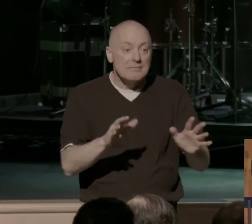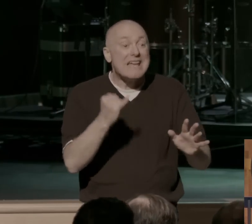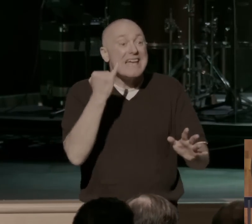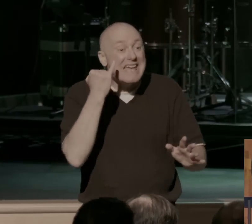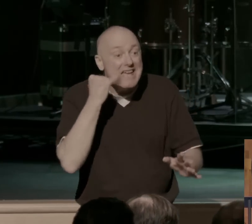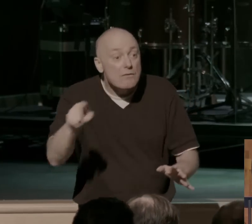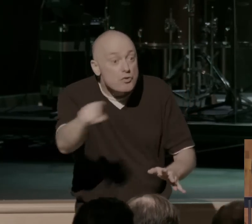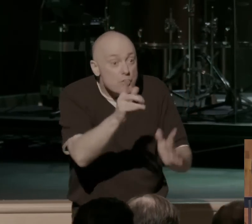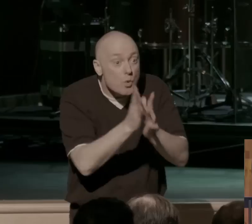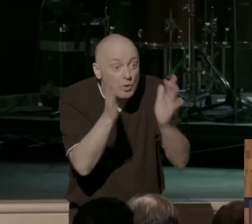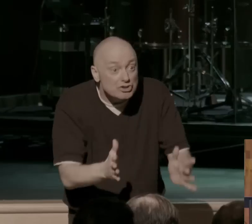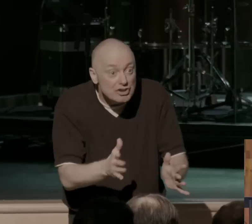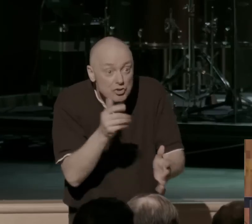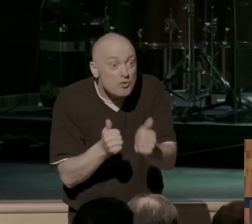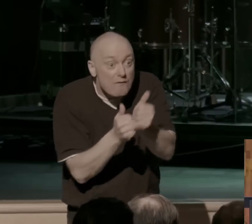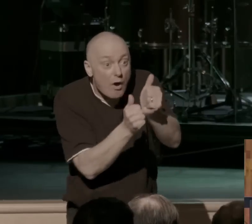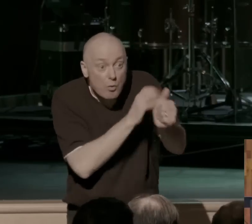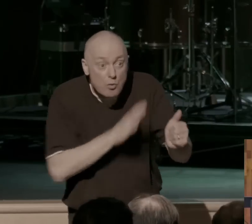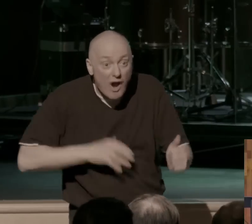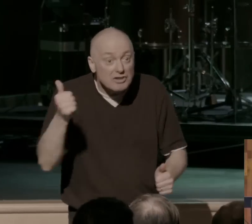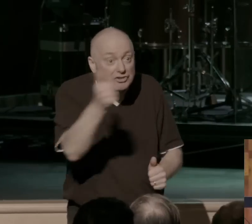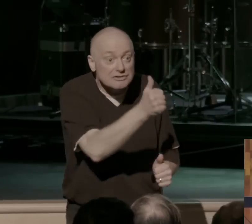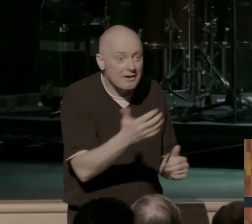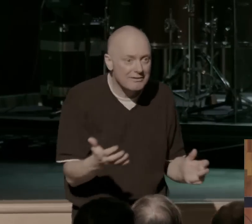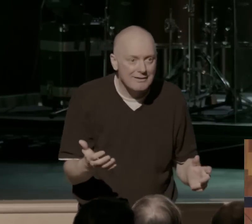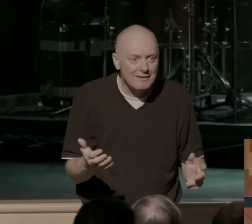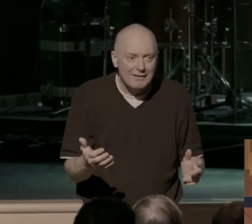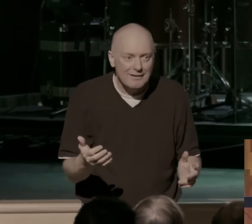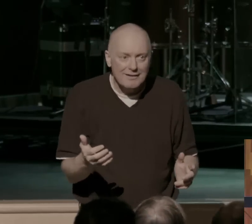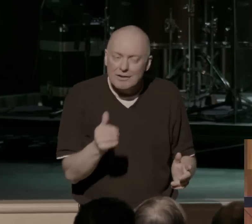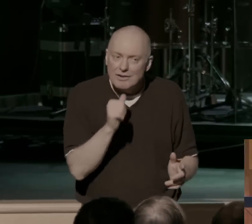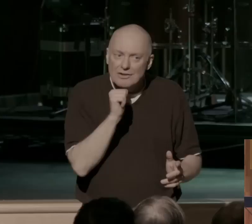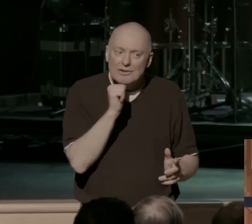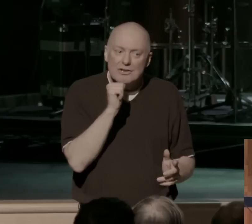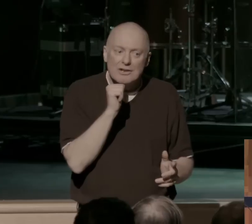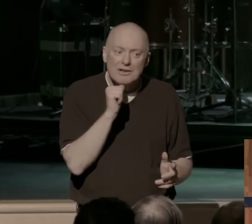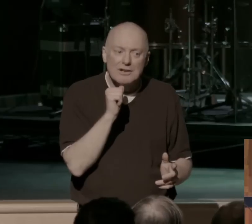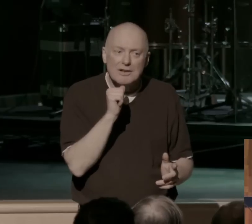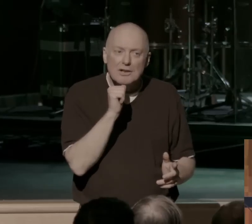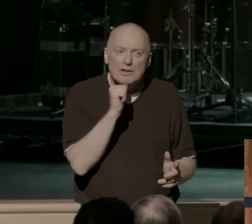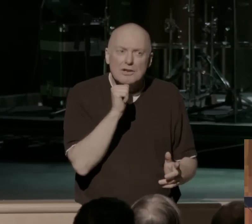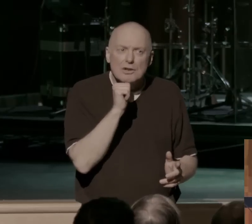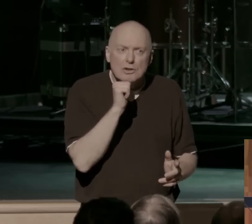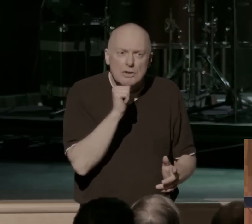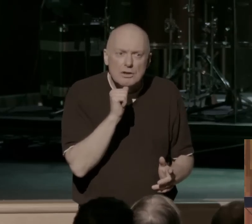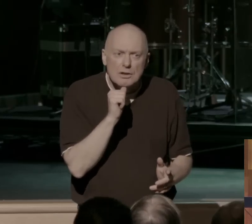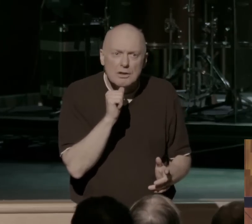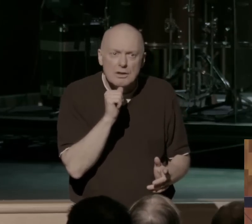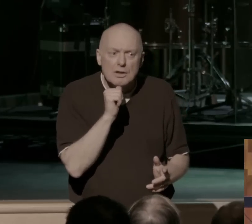if you're a follower of Christ, I let's not live our Christian lives as though now our acceptance is based on what we do.